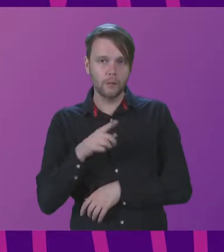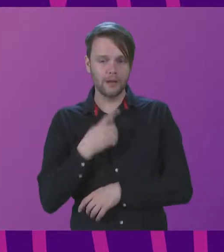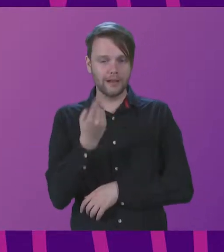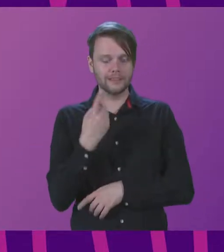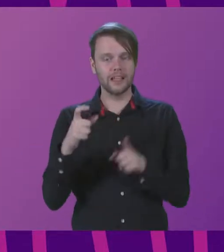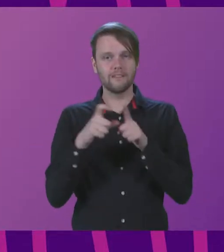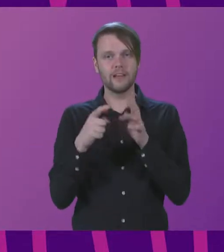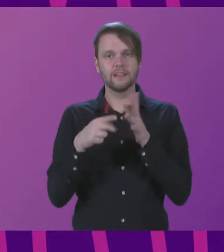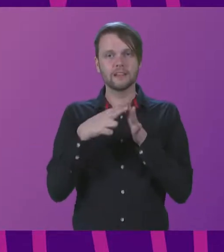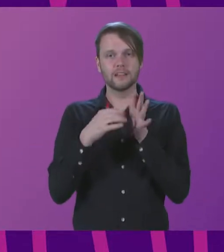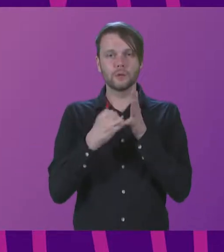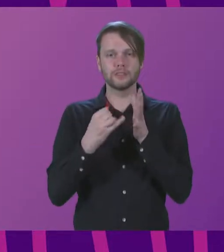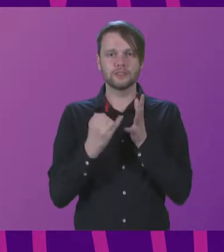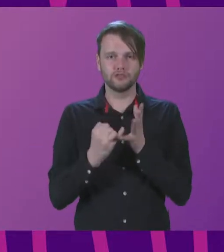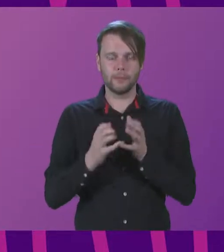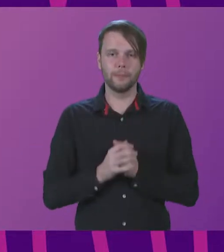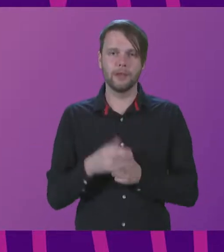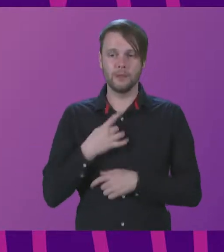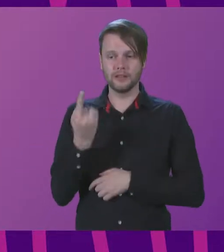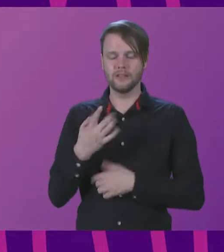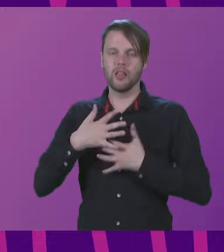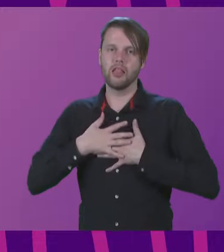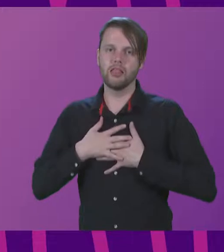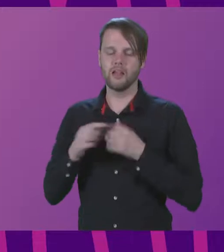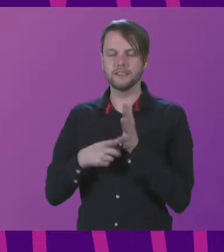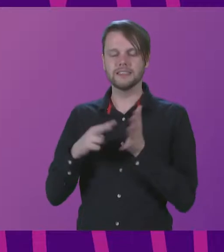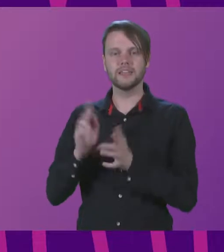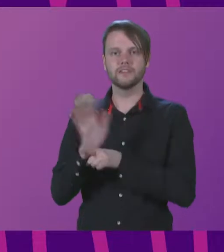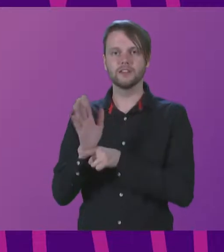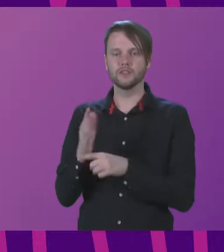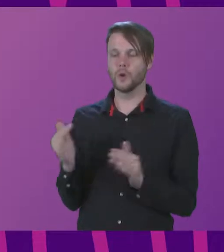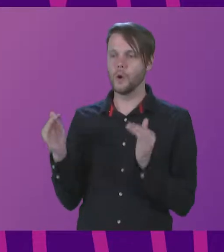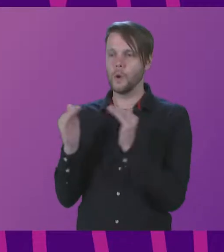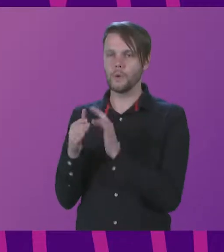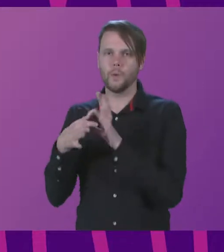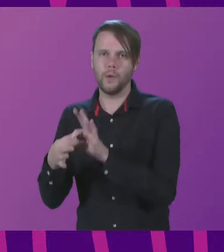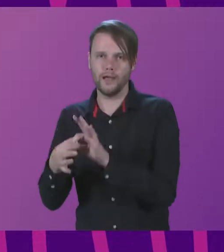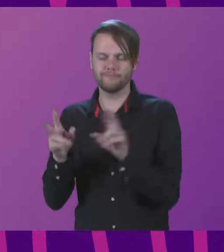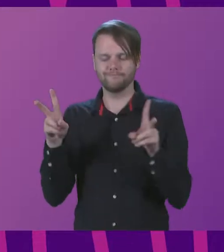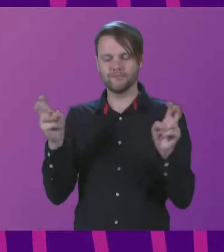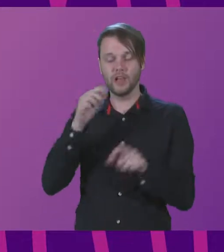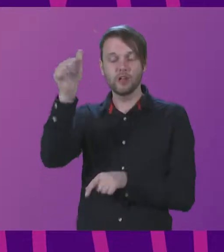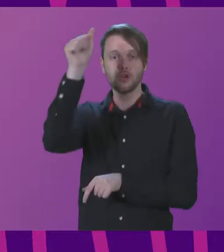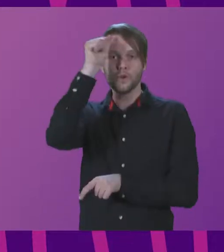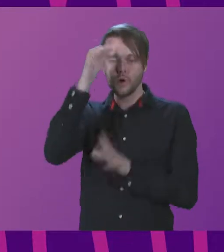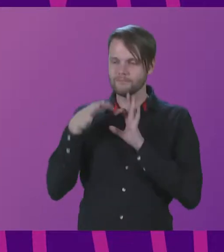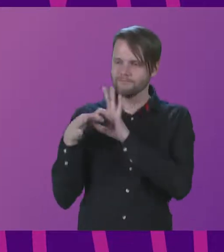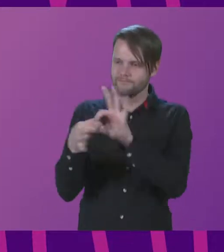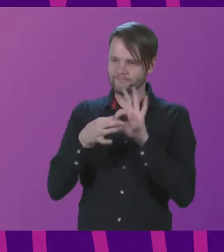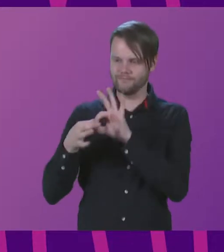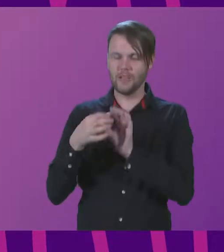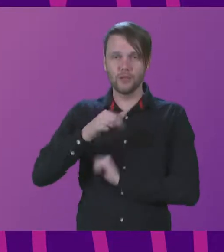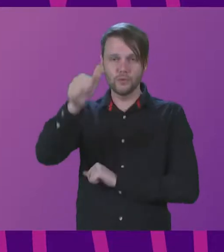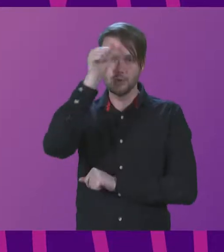syndrome and a home-and-away obsession. You know we belong together. You know we belong